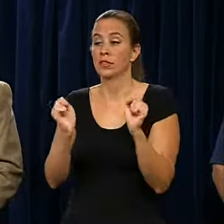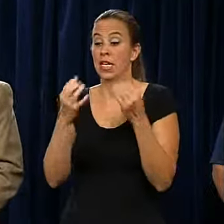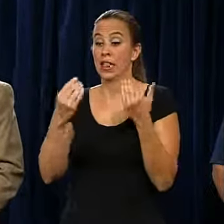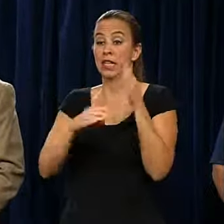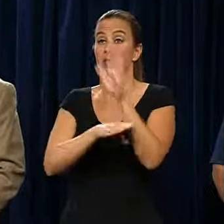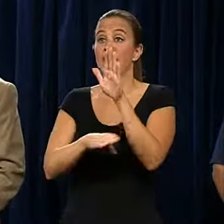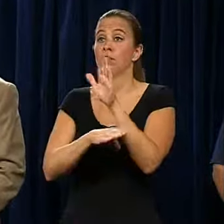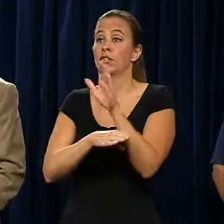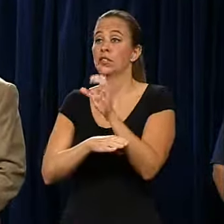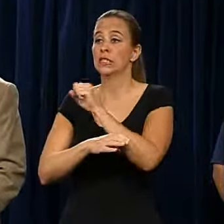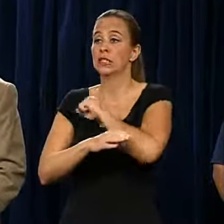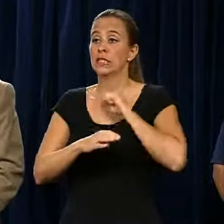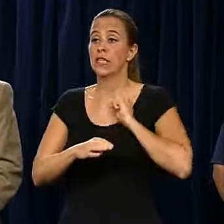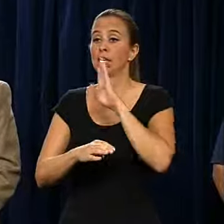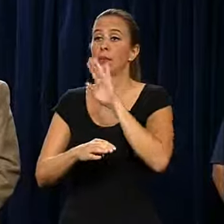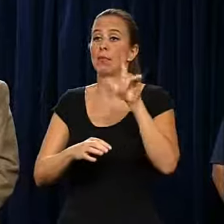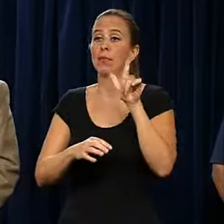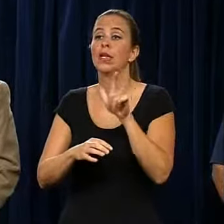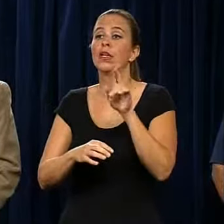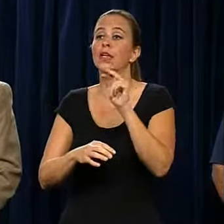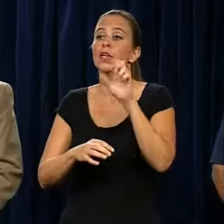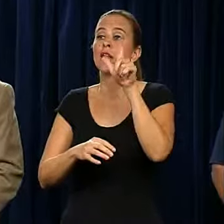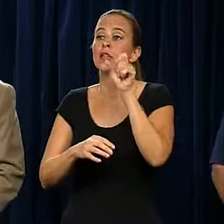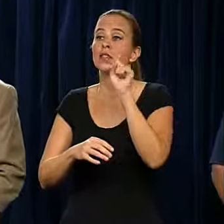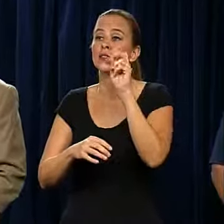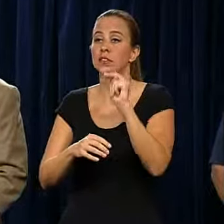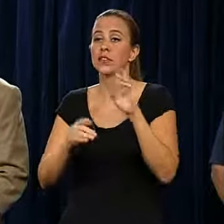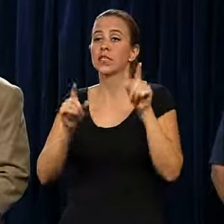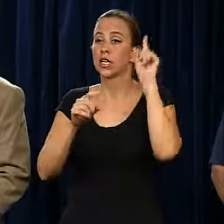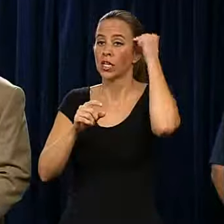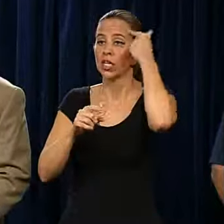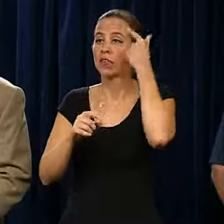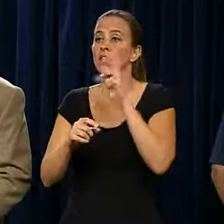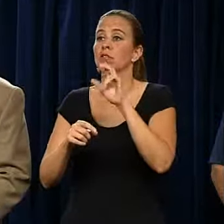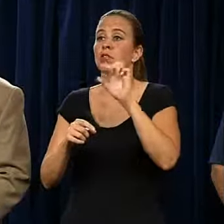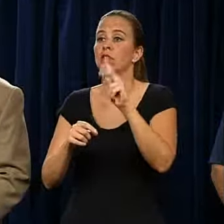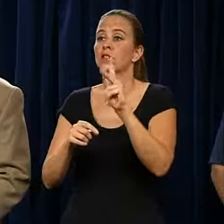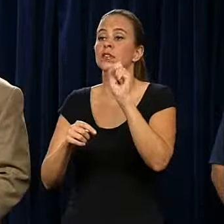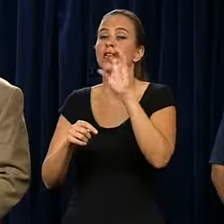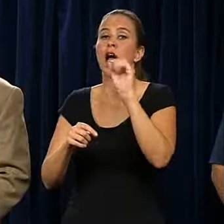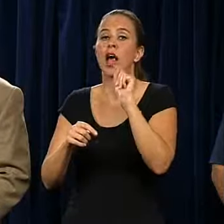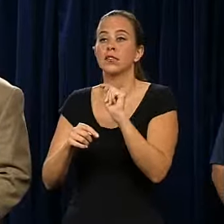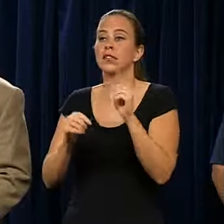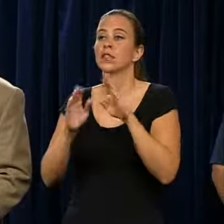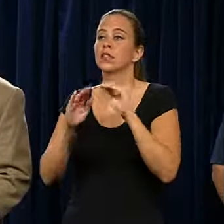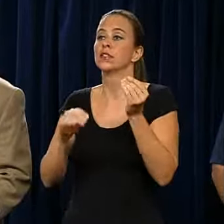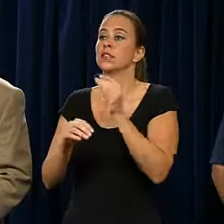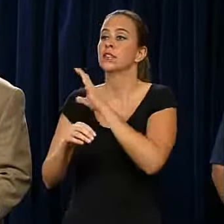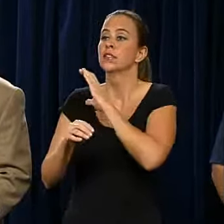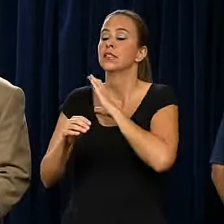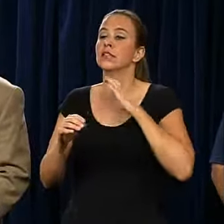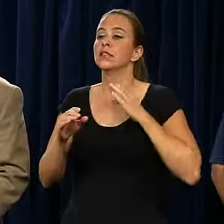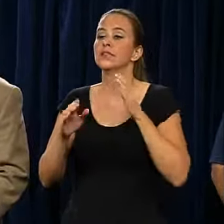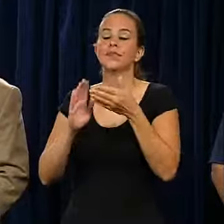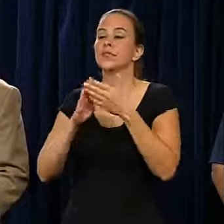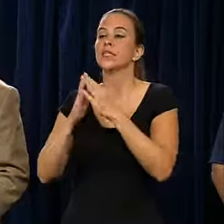afternoon, Senator Bill Nelson, Governor Rick Scott, City Council President Steven Jost,